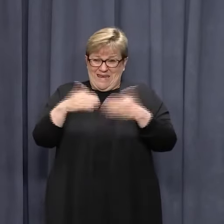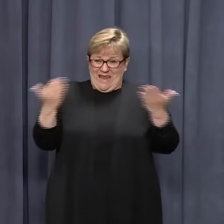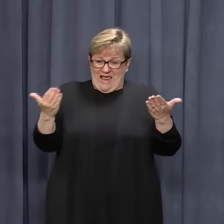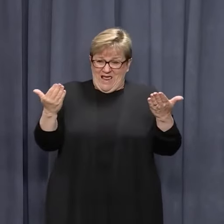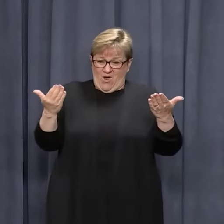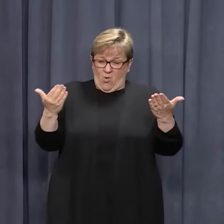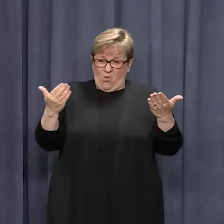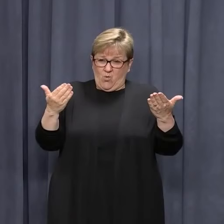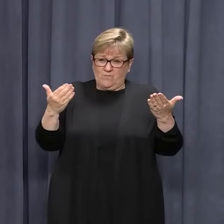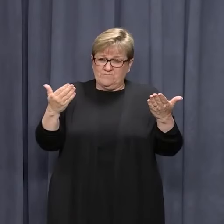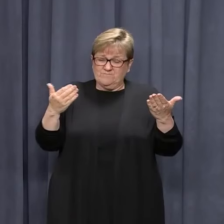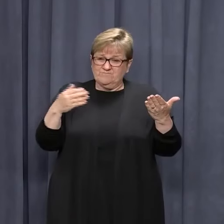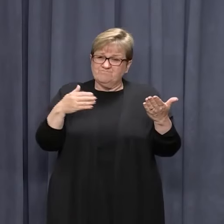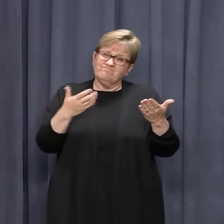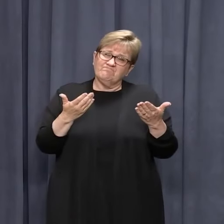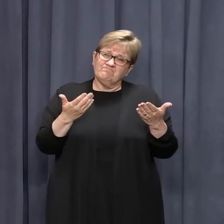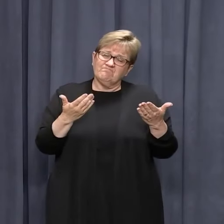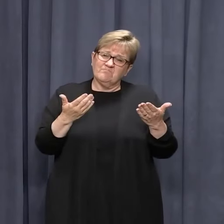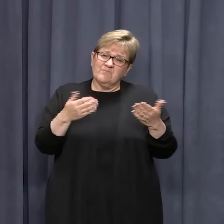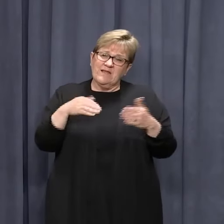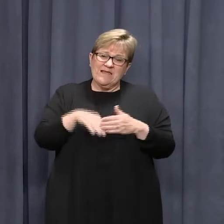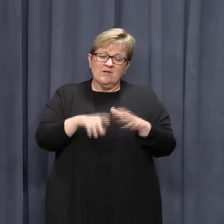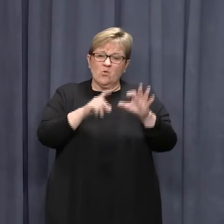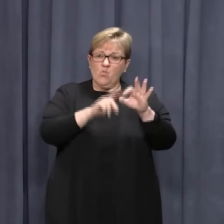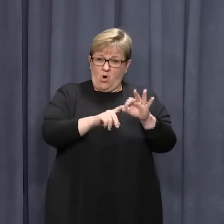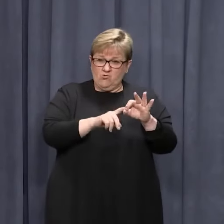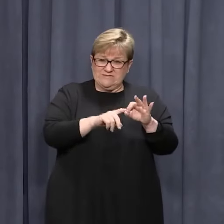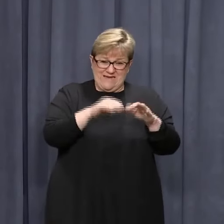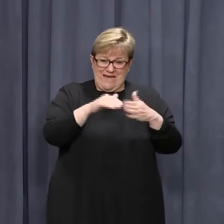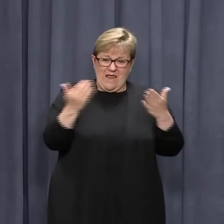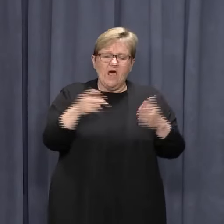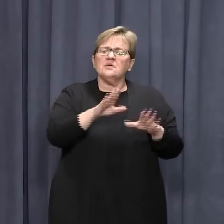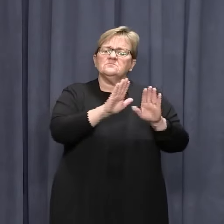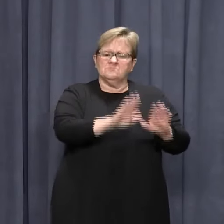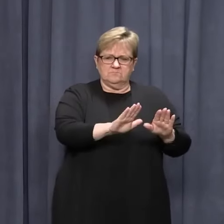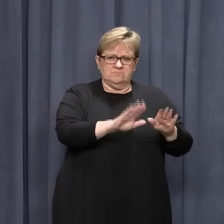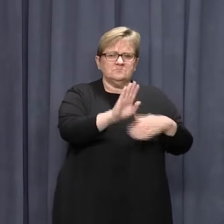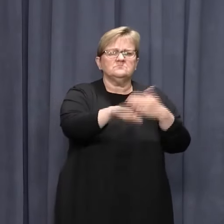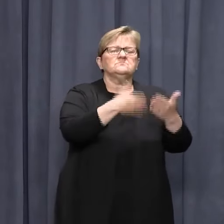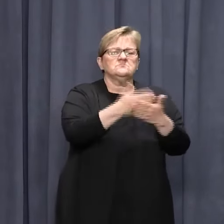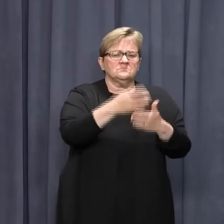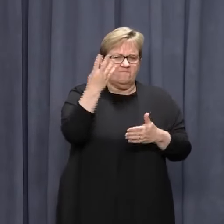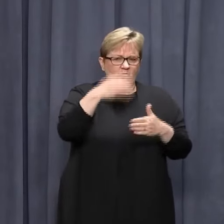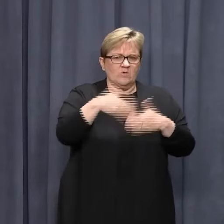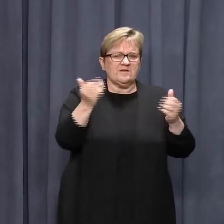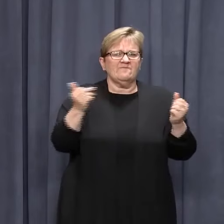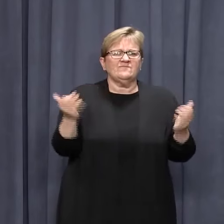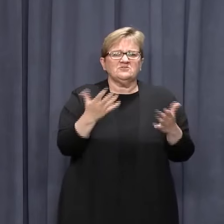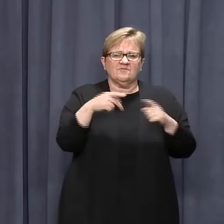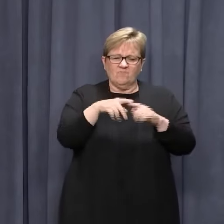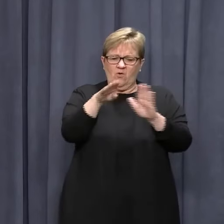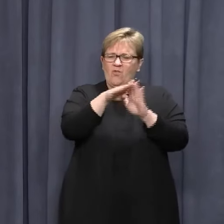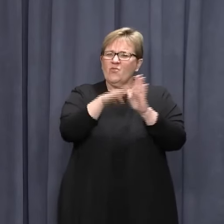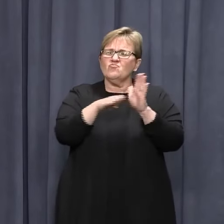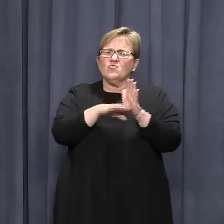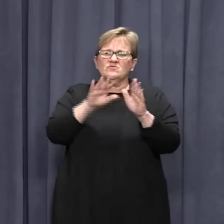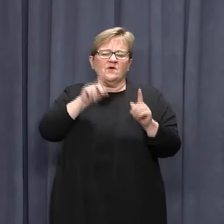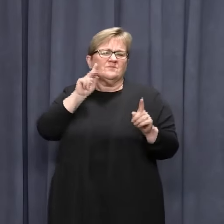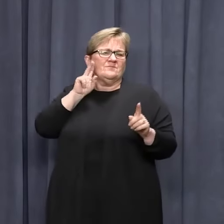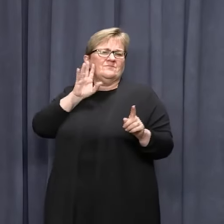quarantine, they'll need to complete their quarantine in accordance with the rules